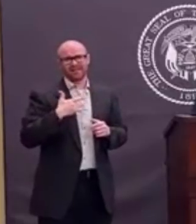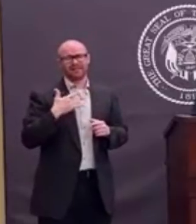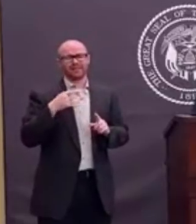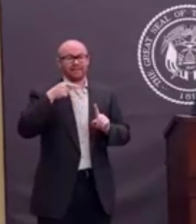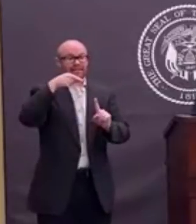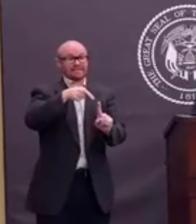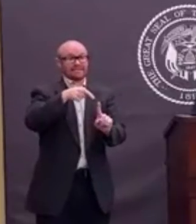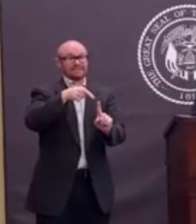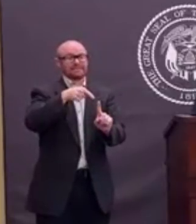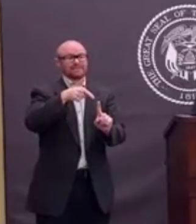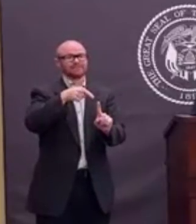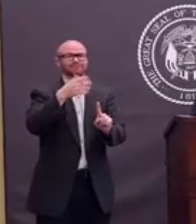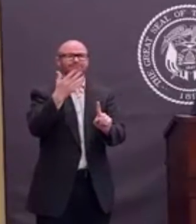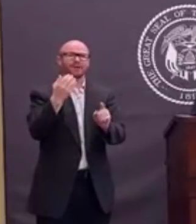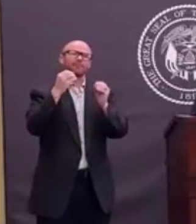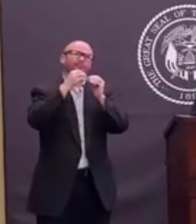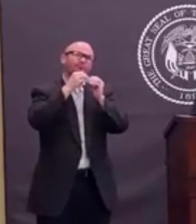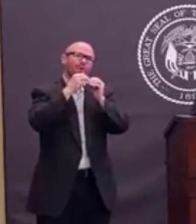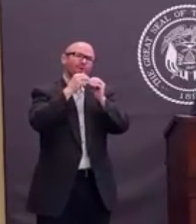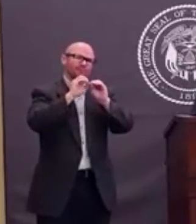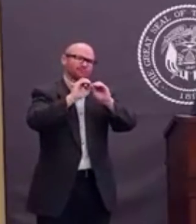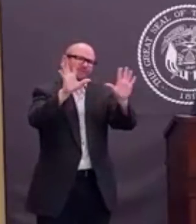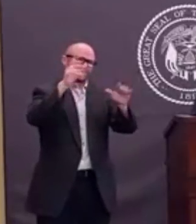understandable.